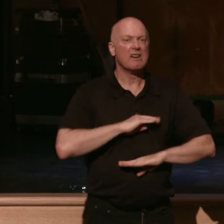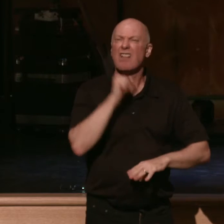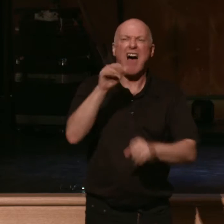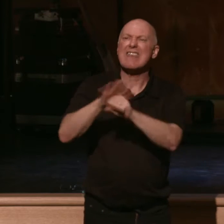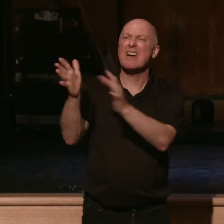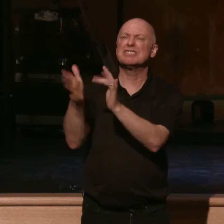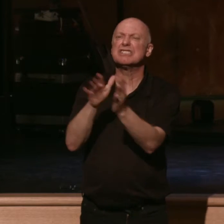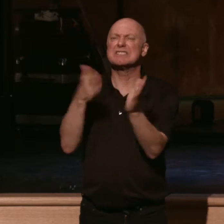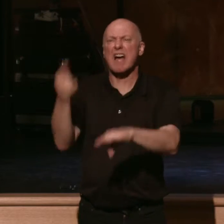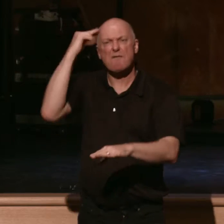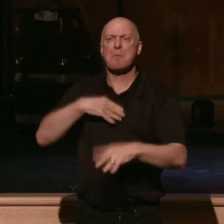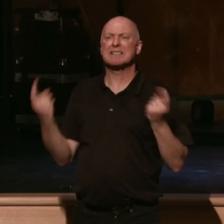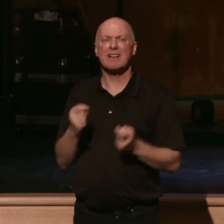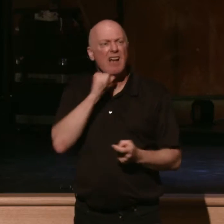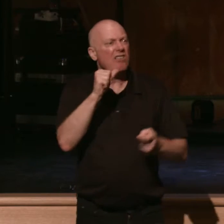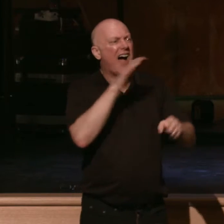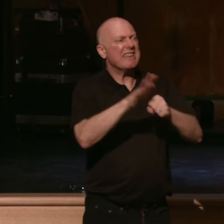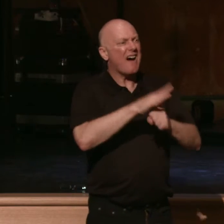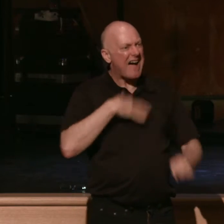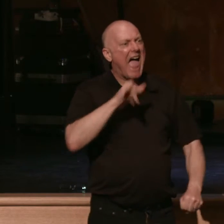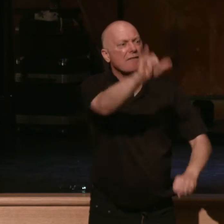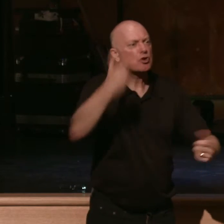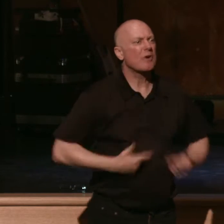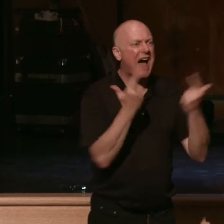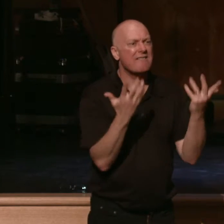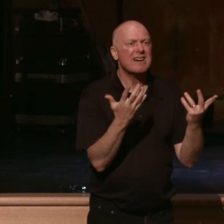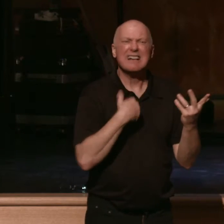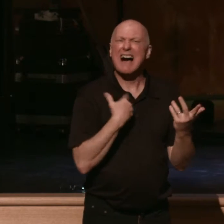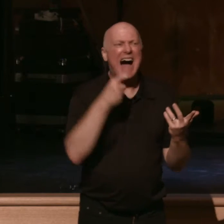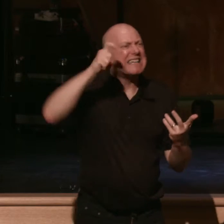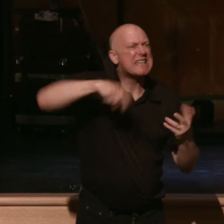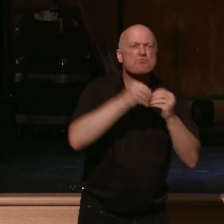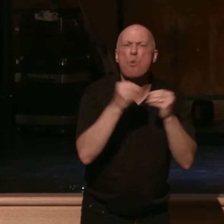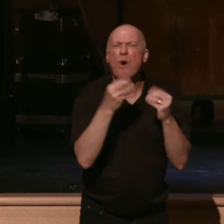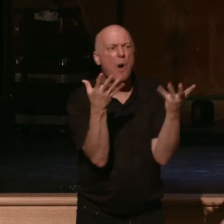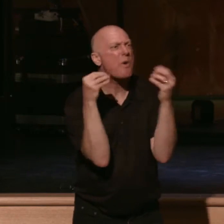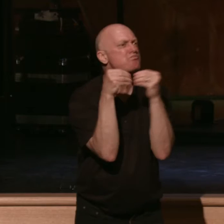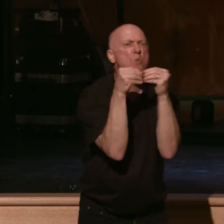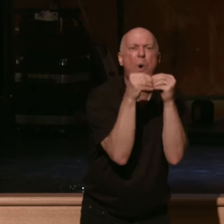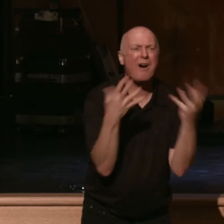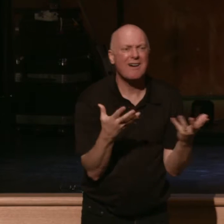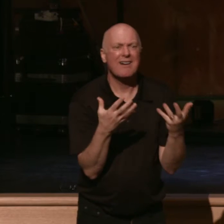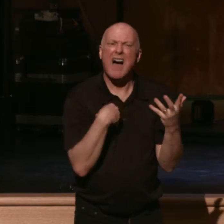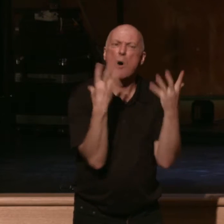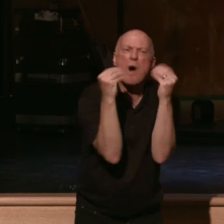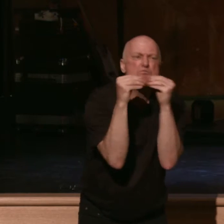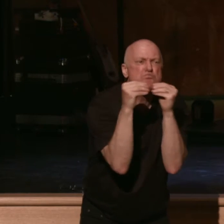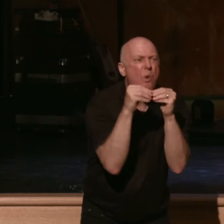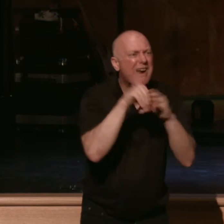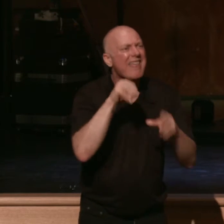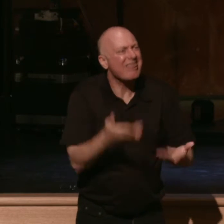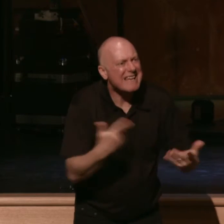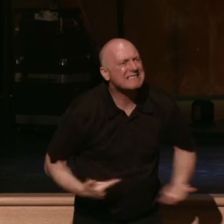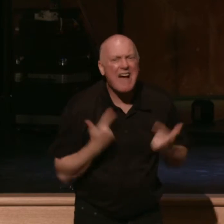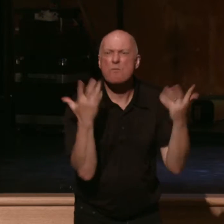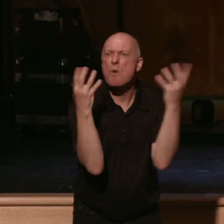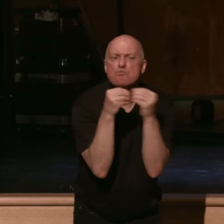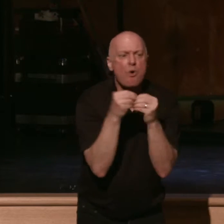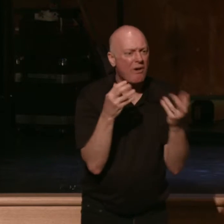sins. It's not enough that I have eternal life in Christ Jesus. I should get more from this. I should get more in this life. Think about this.